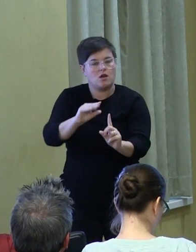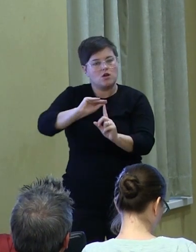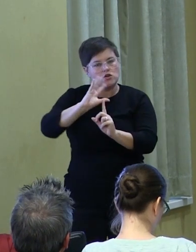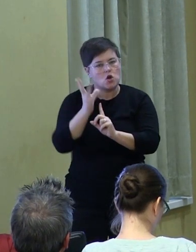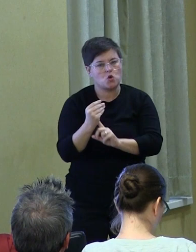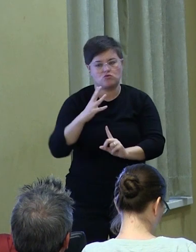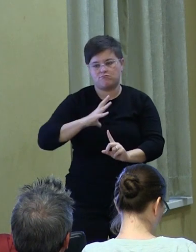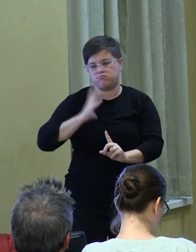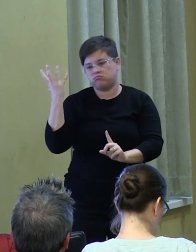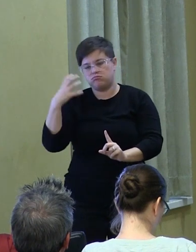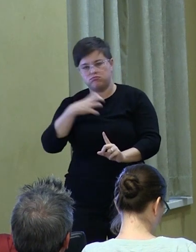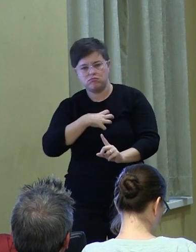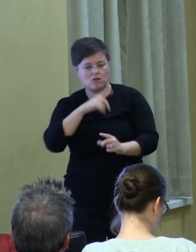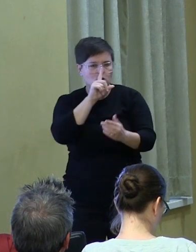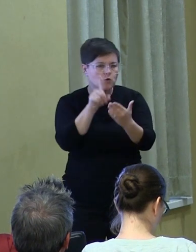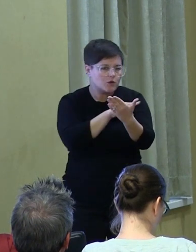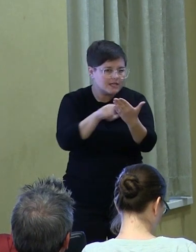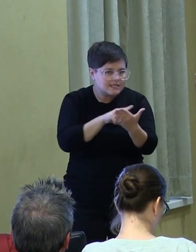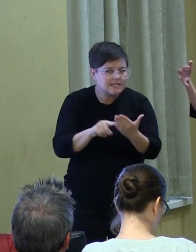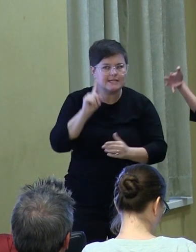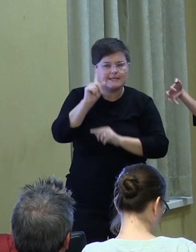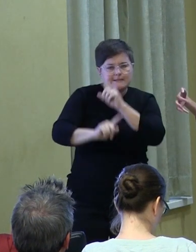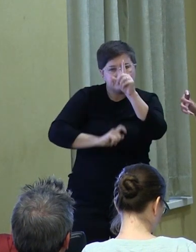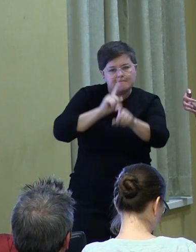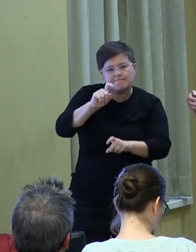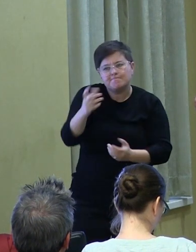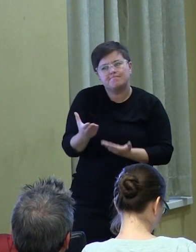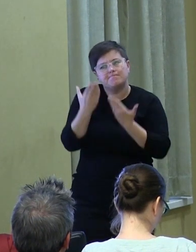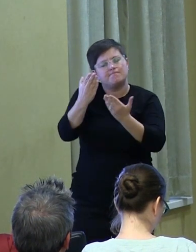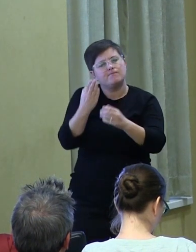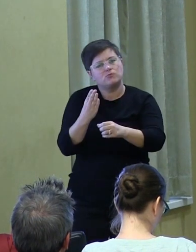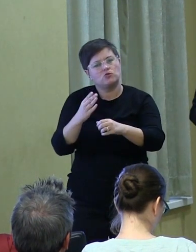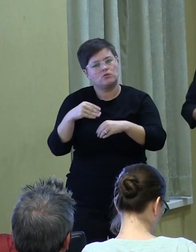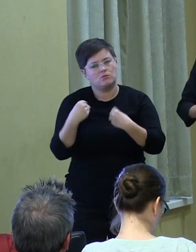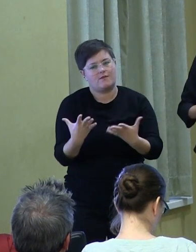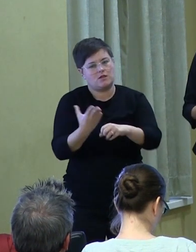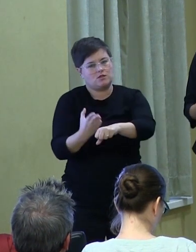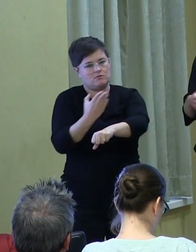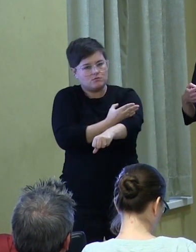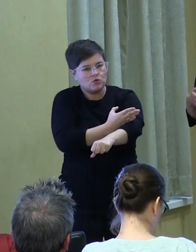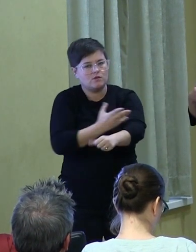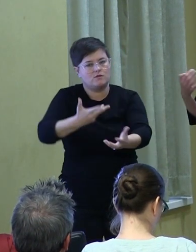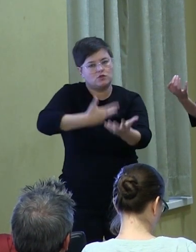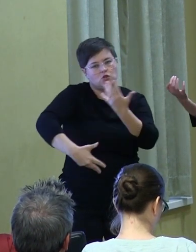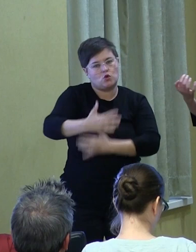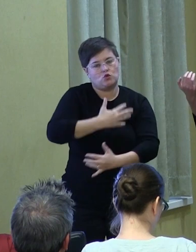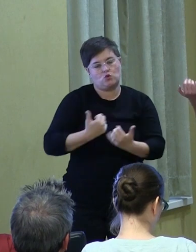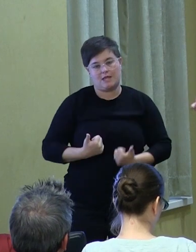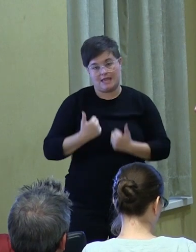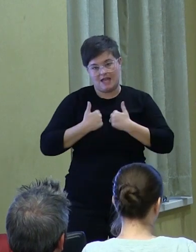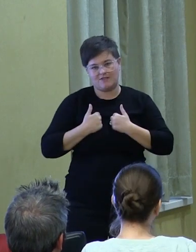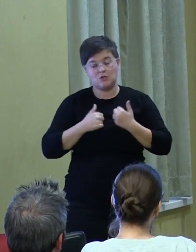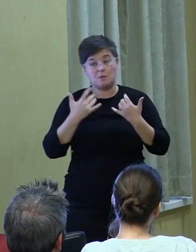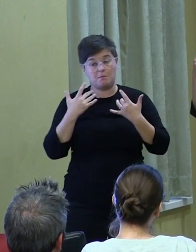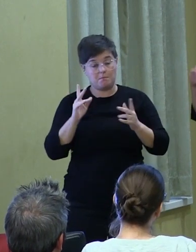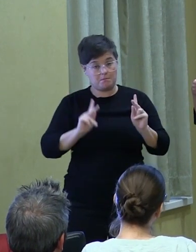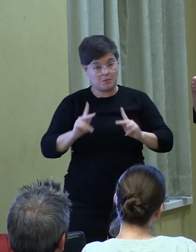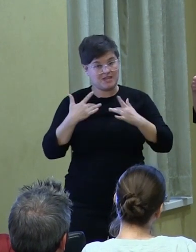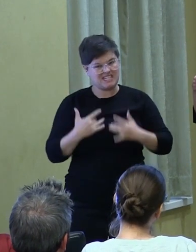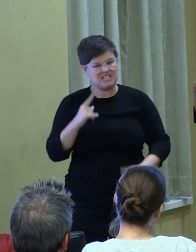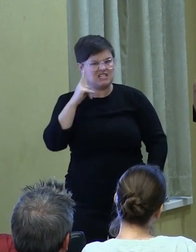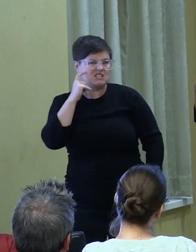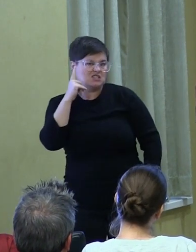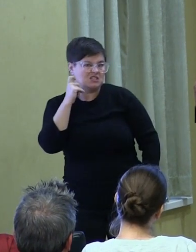criticism, of critique, and of inquiry geared toward improved social living. So unlike cynics, cynics are really good at